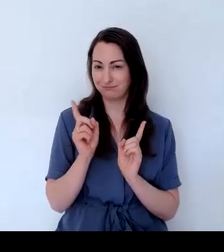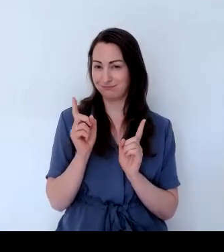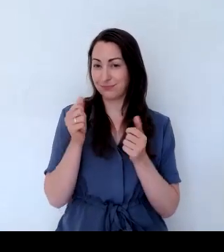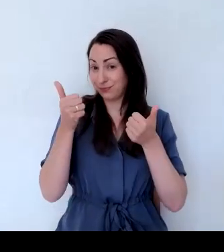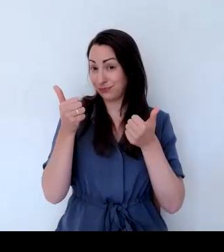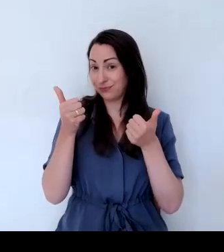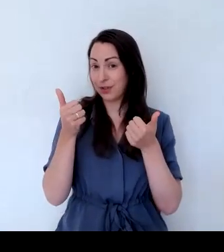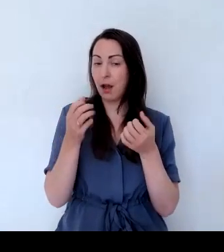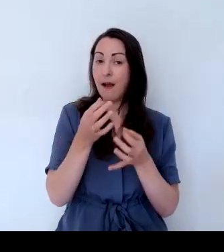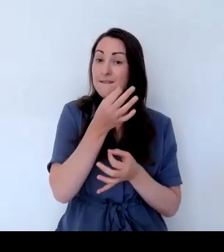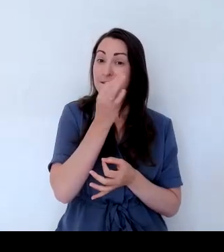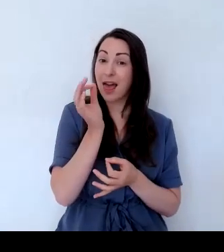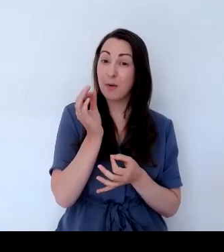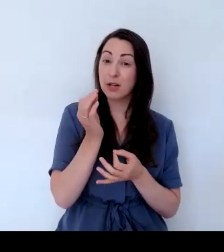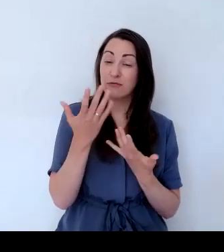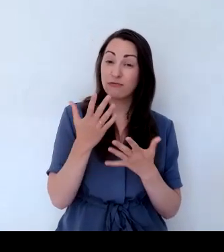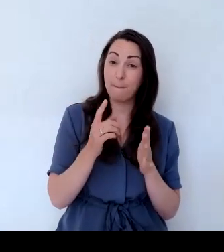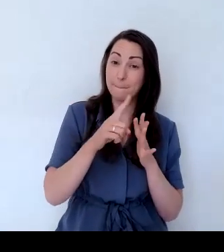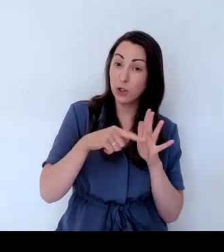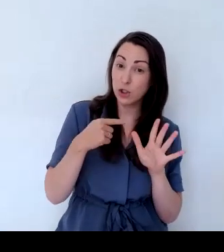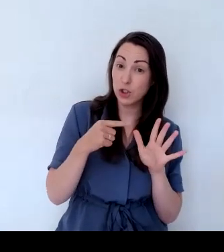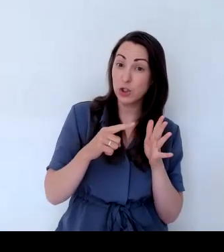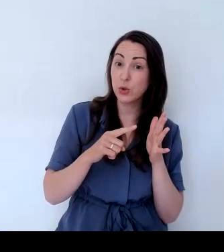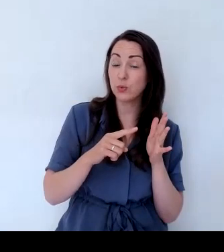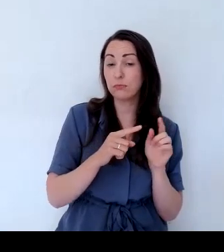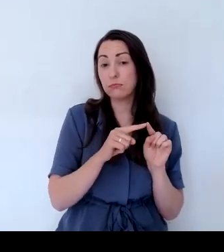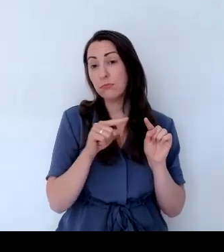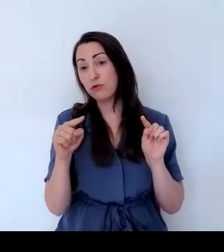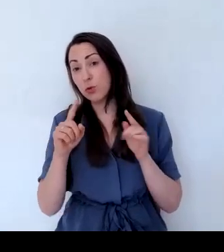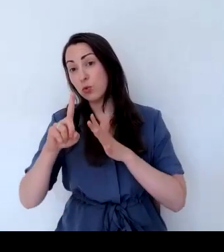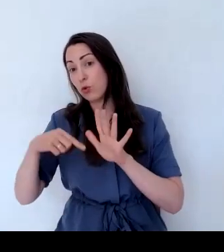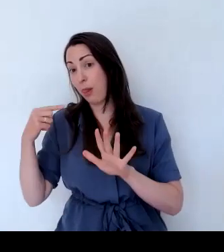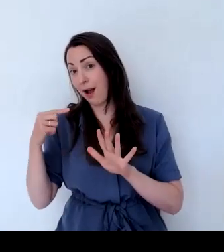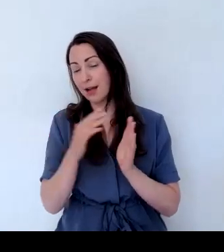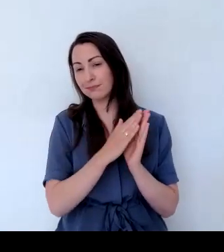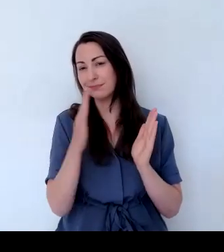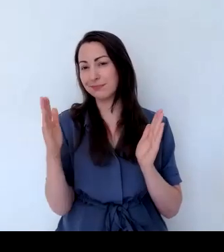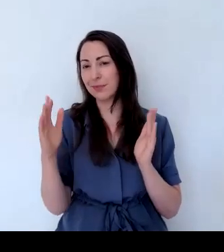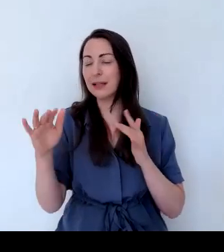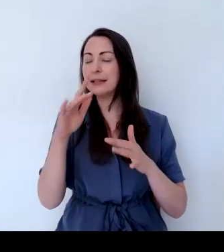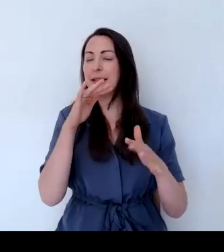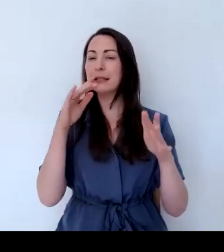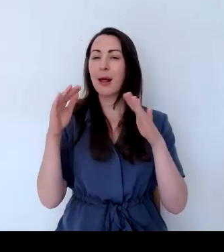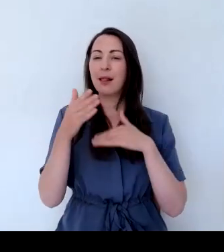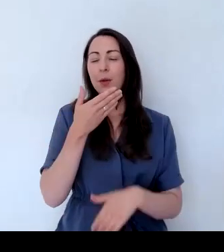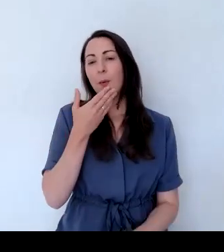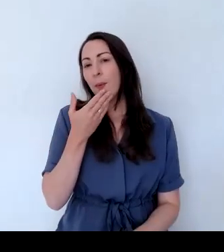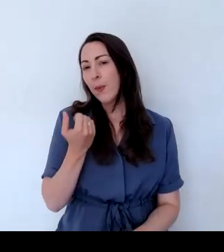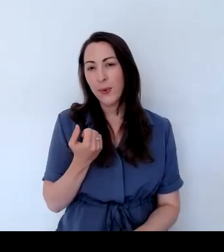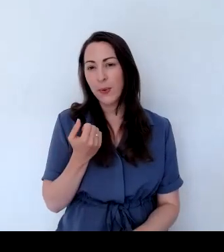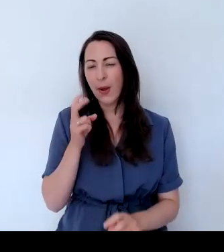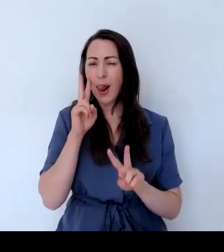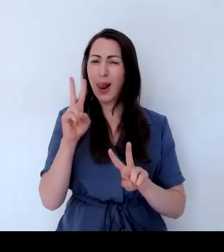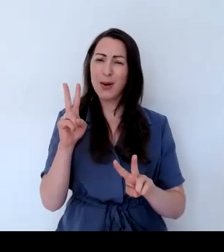of July. And it's absolutely beautiful. It smells lovely and it looks attractive and it really